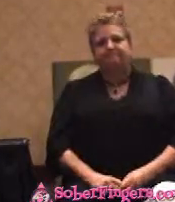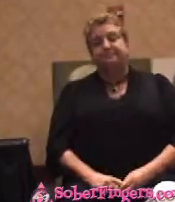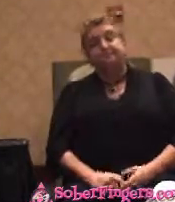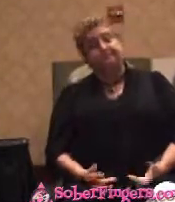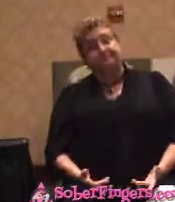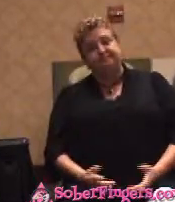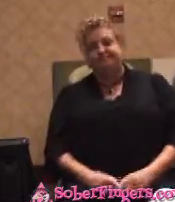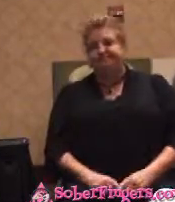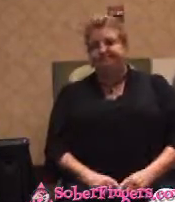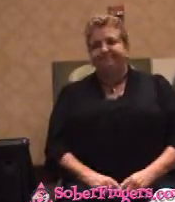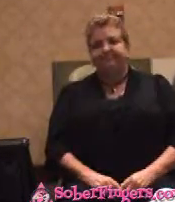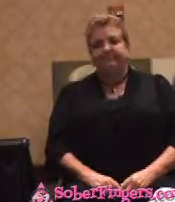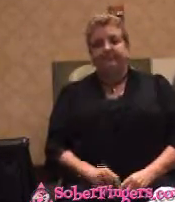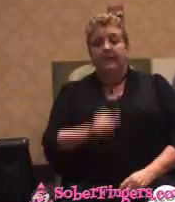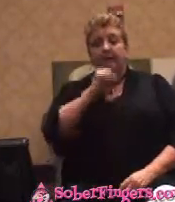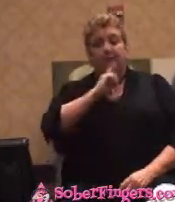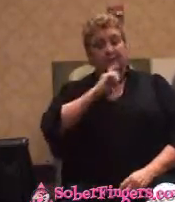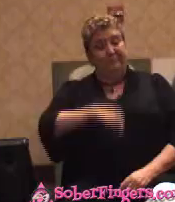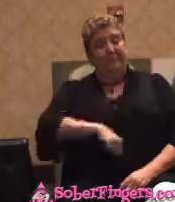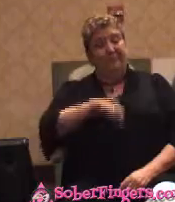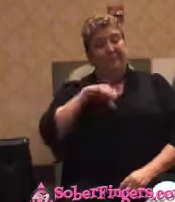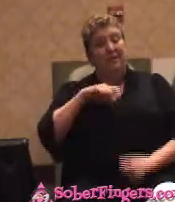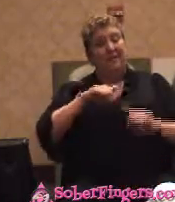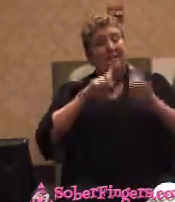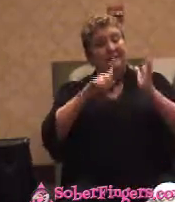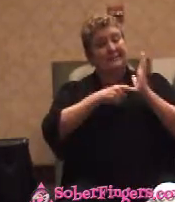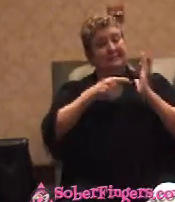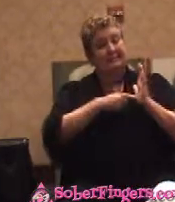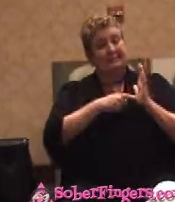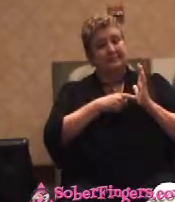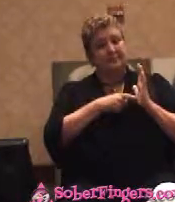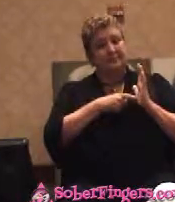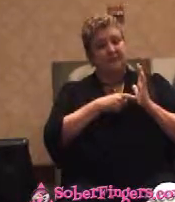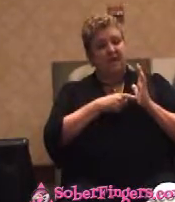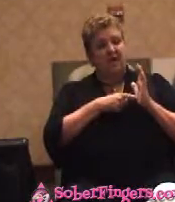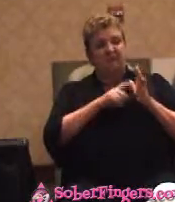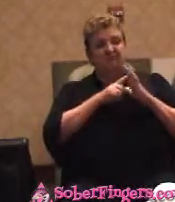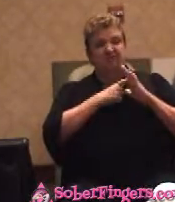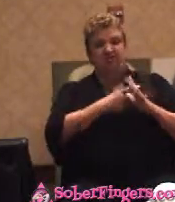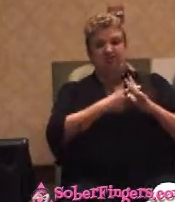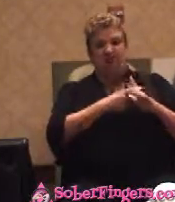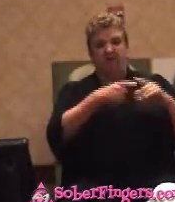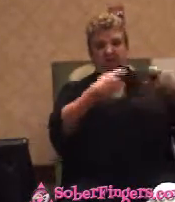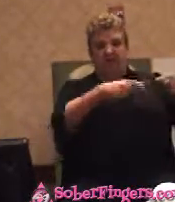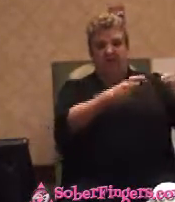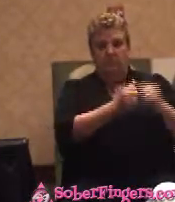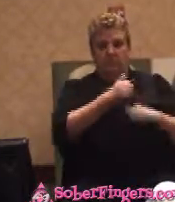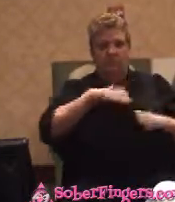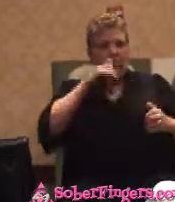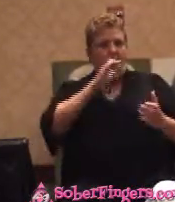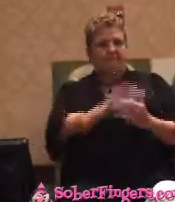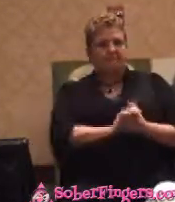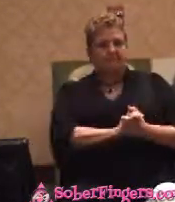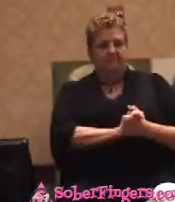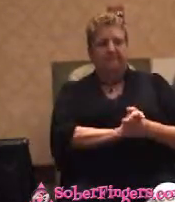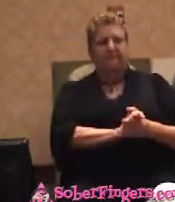I'm not real proud of this, but sometimes I intentionally pick fights with my wife. I know, going home,